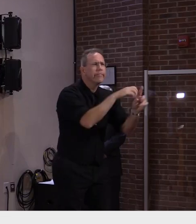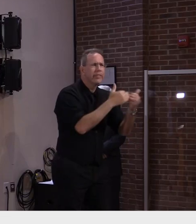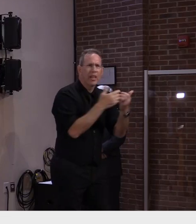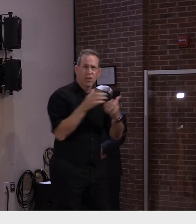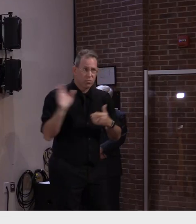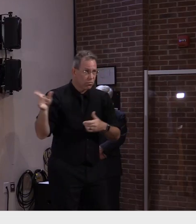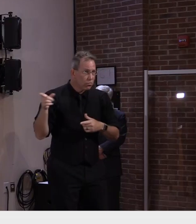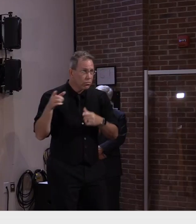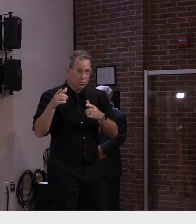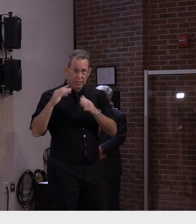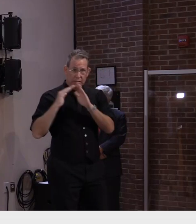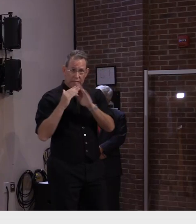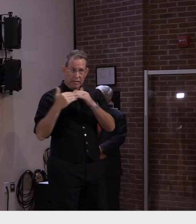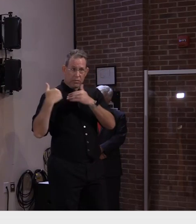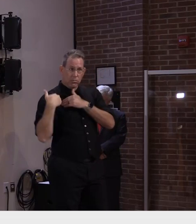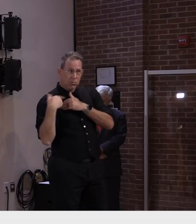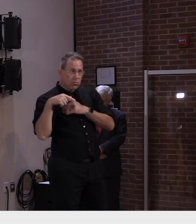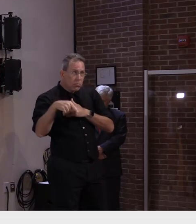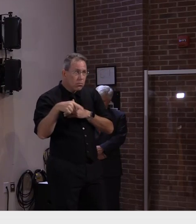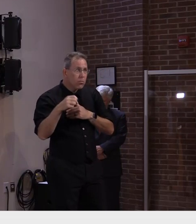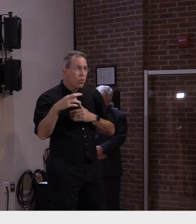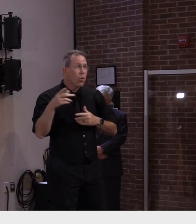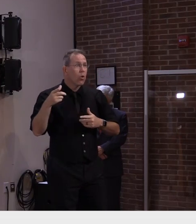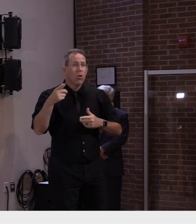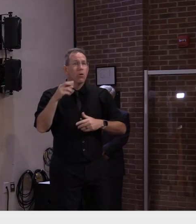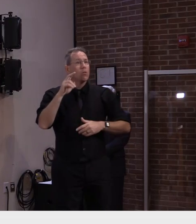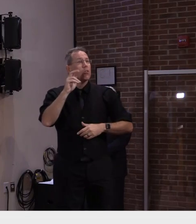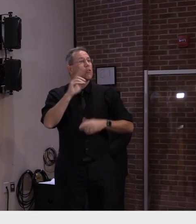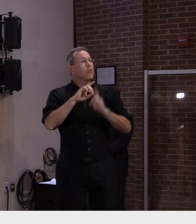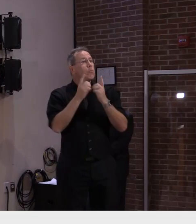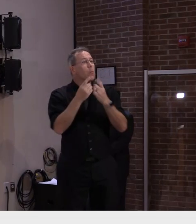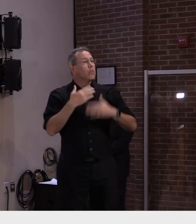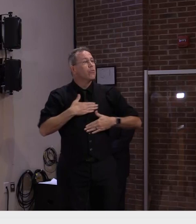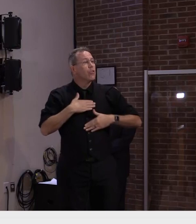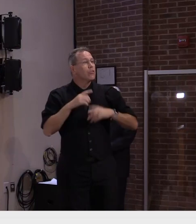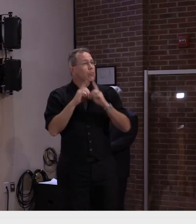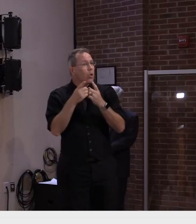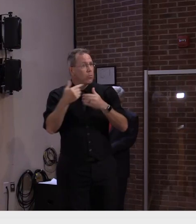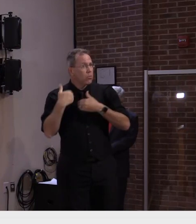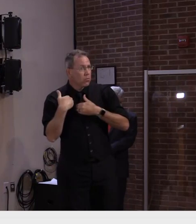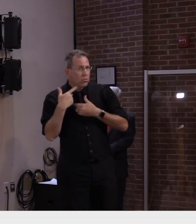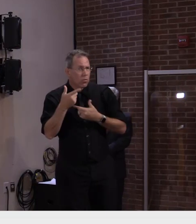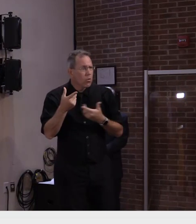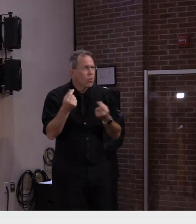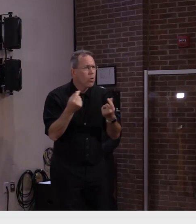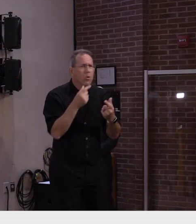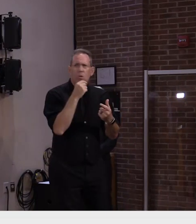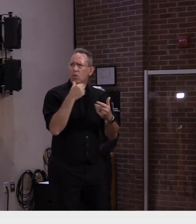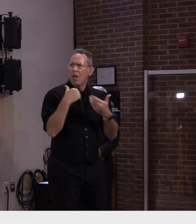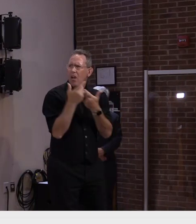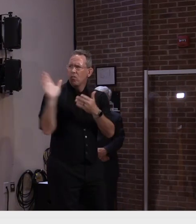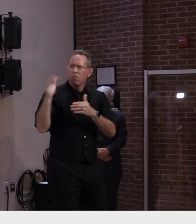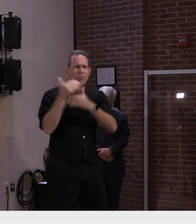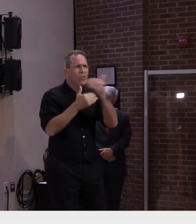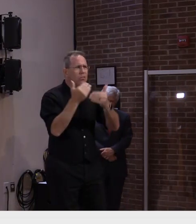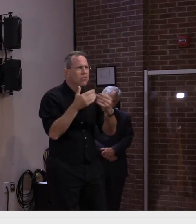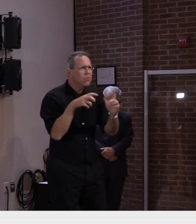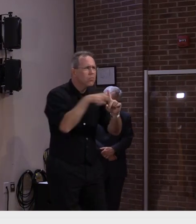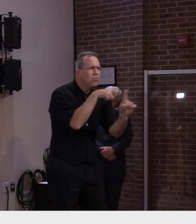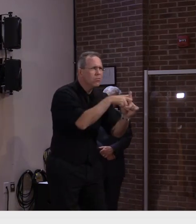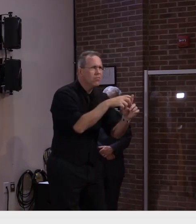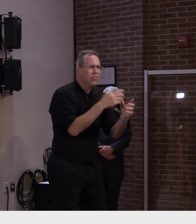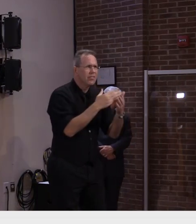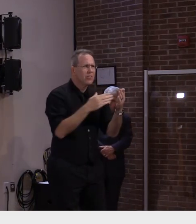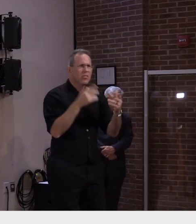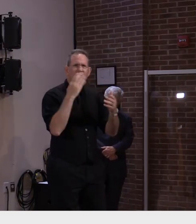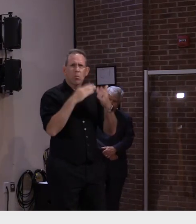rec program and paying attention to communicating with families feel really out of the loop. And they were really